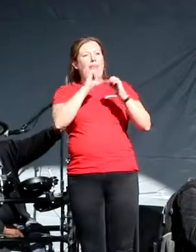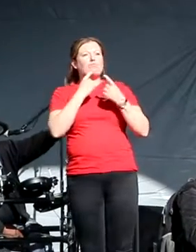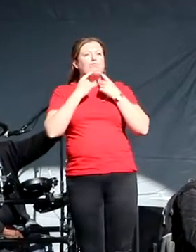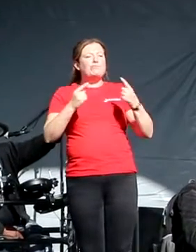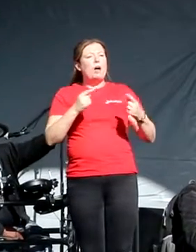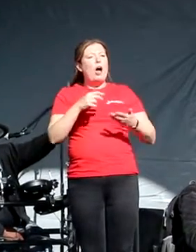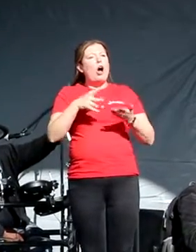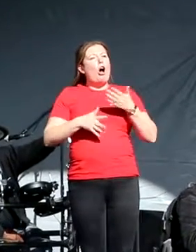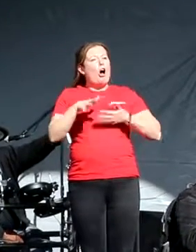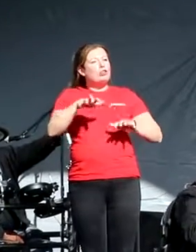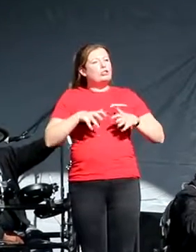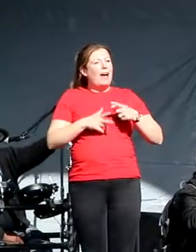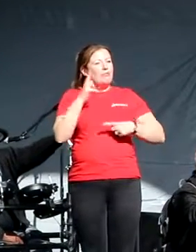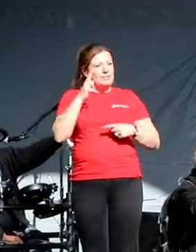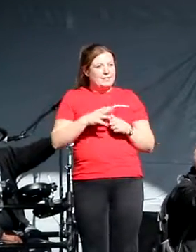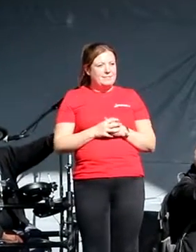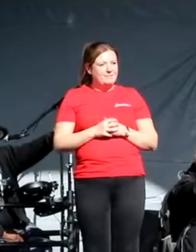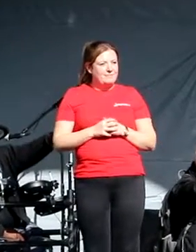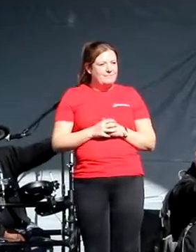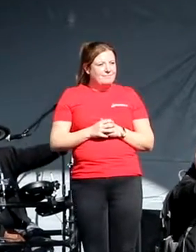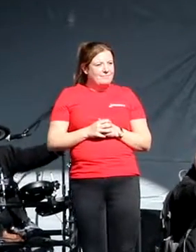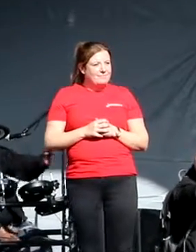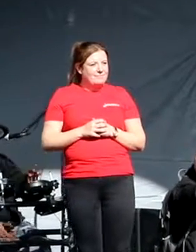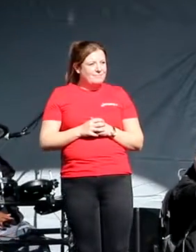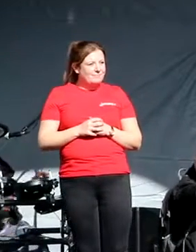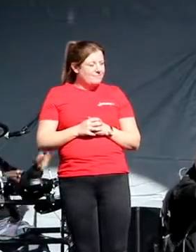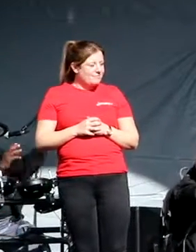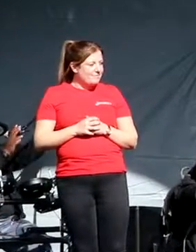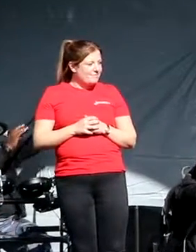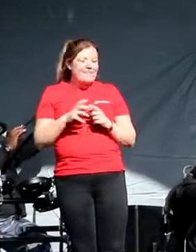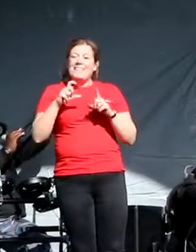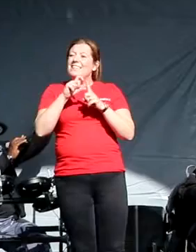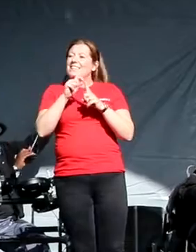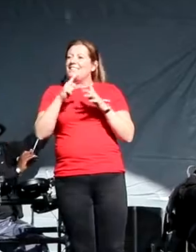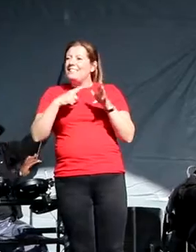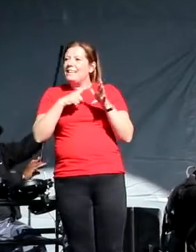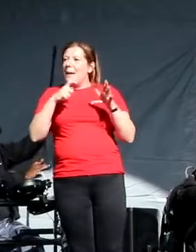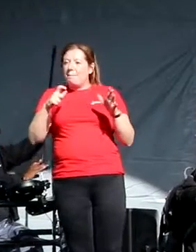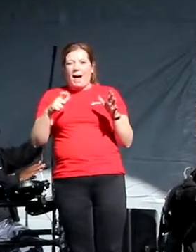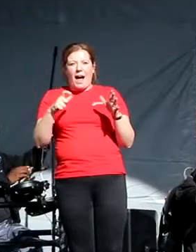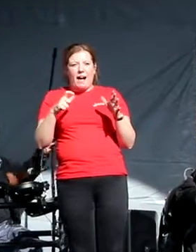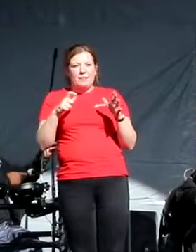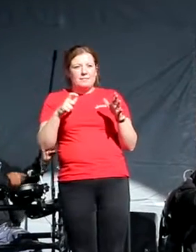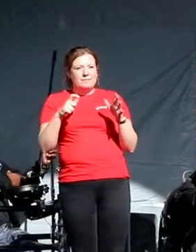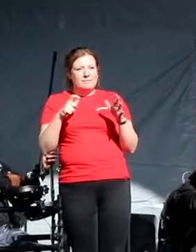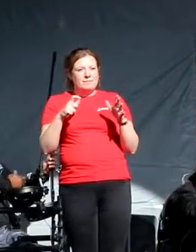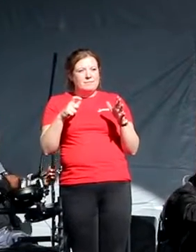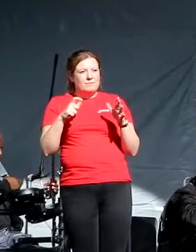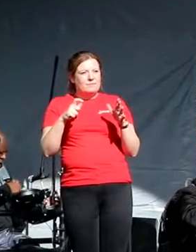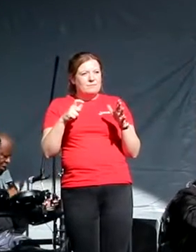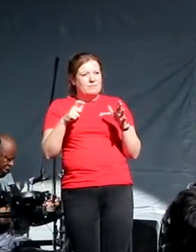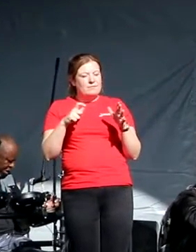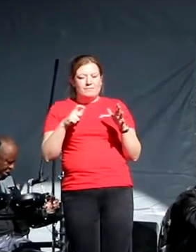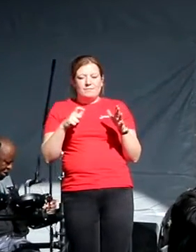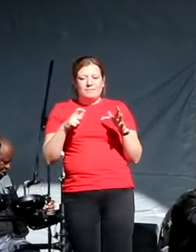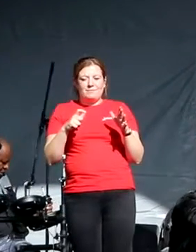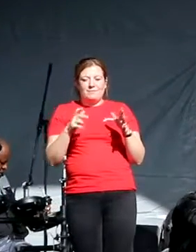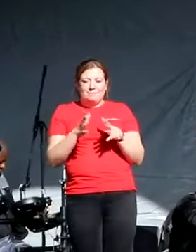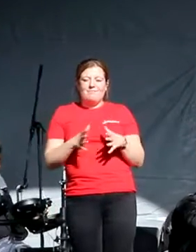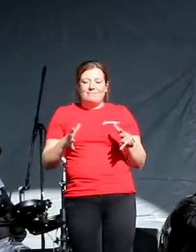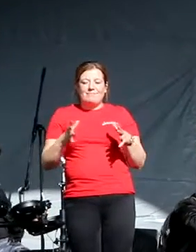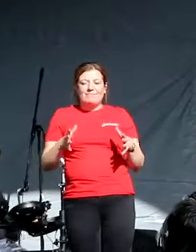Today, Deepak has grown in strength